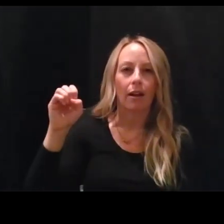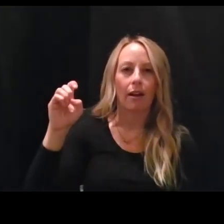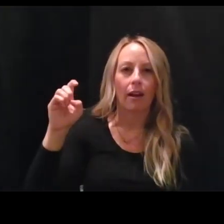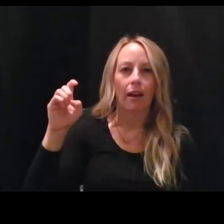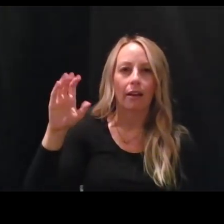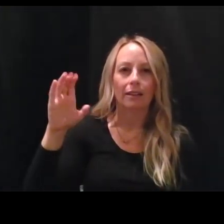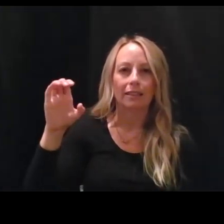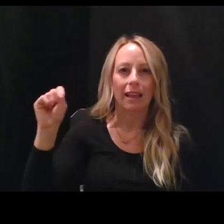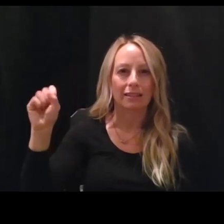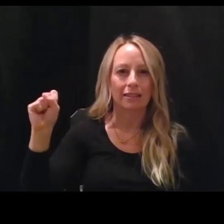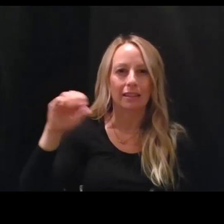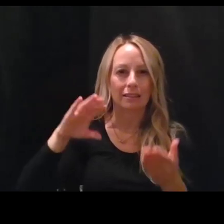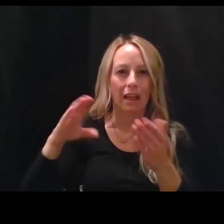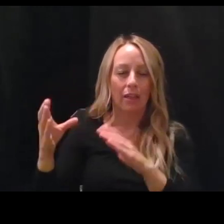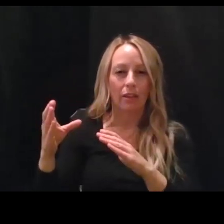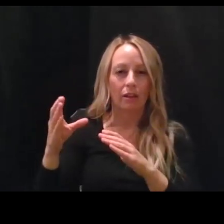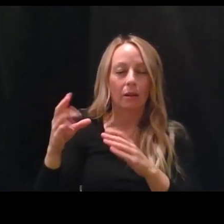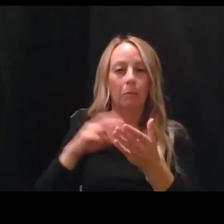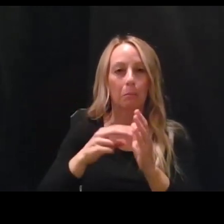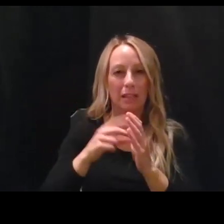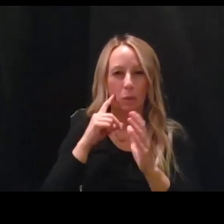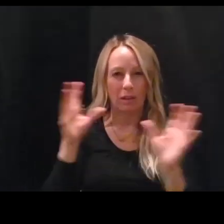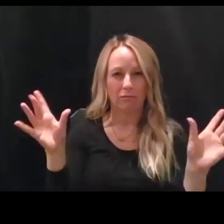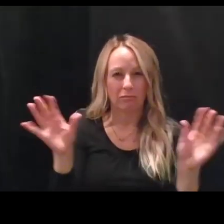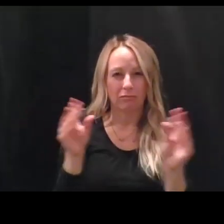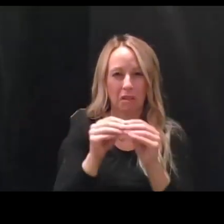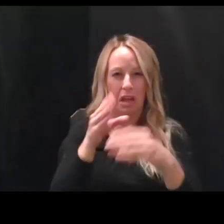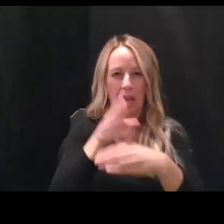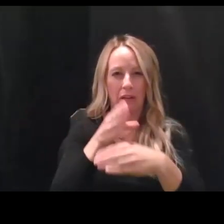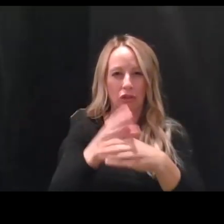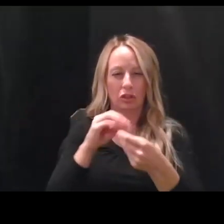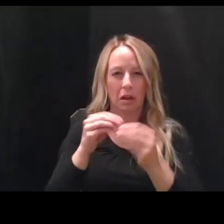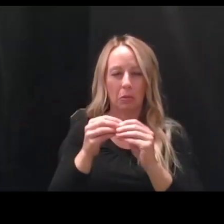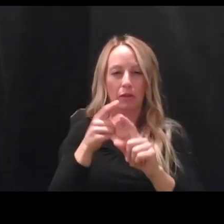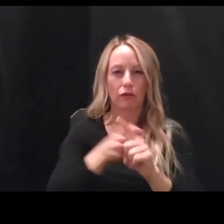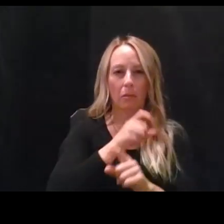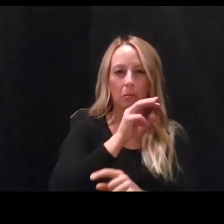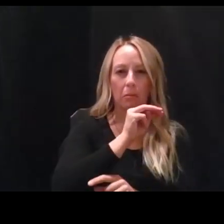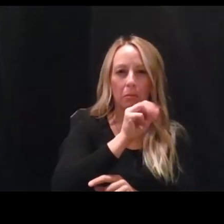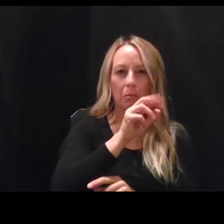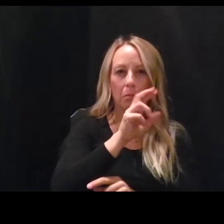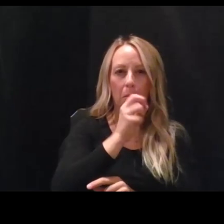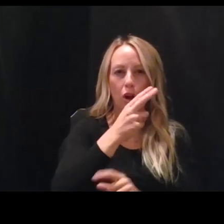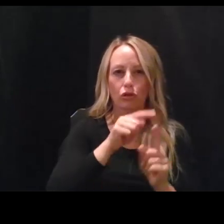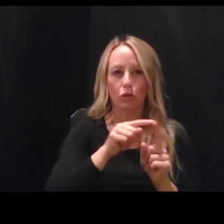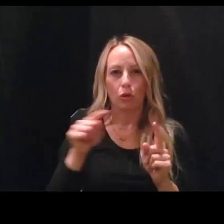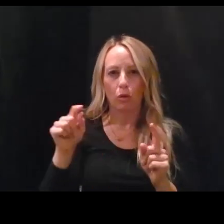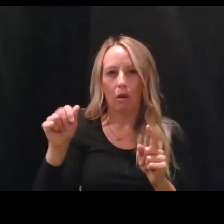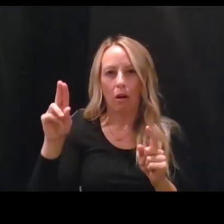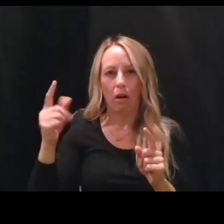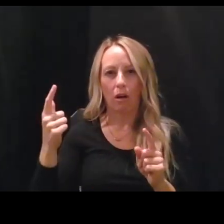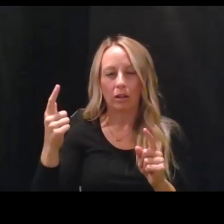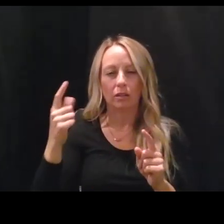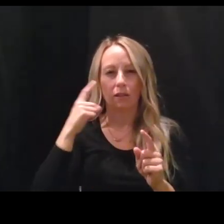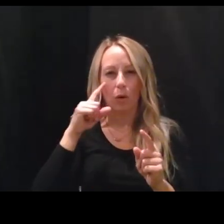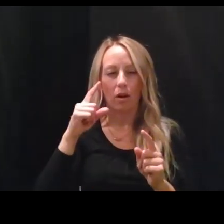number of deaths in a timeframe, let's say from March through August for five years previous